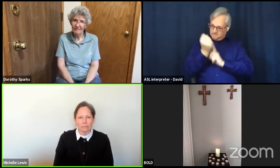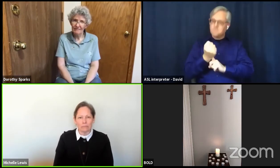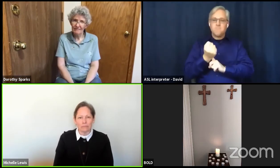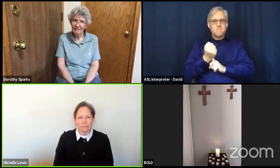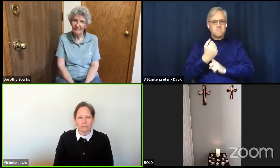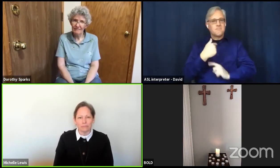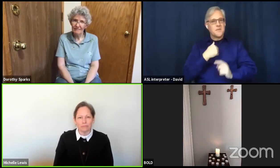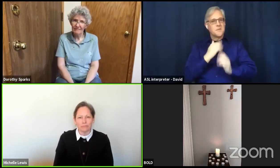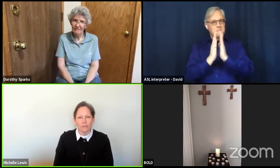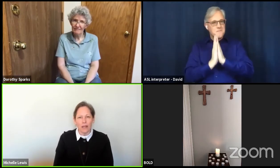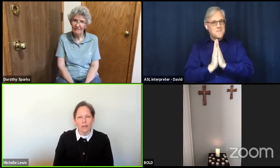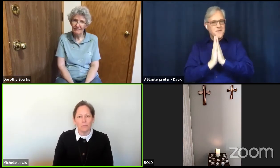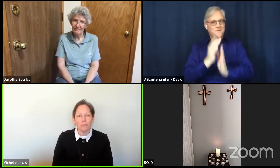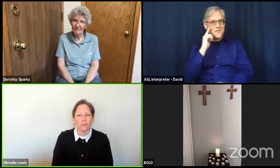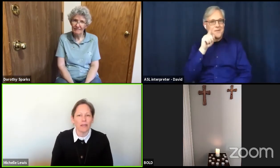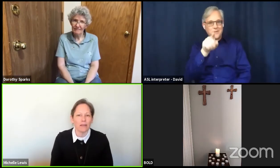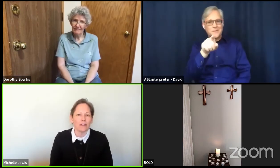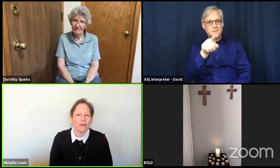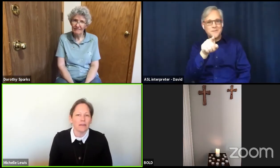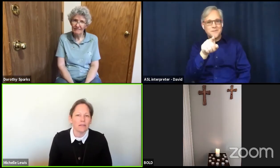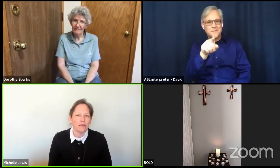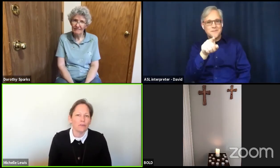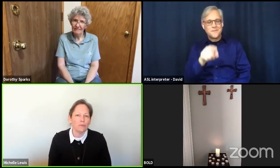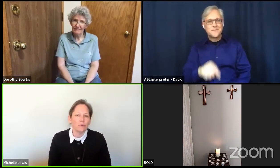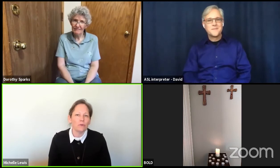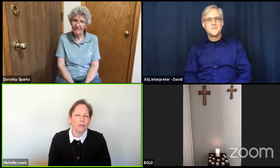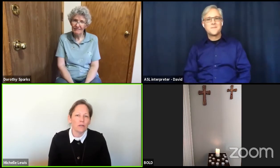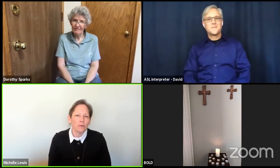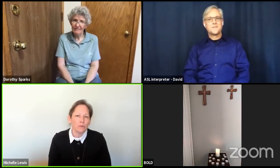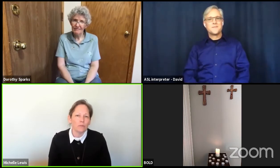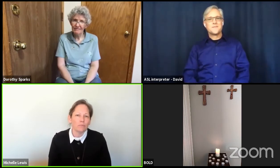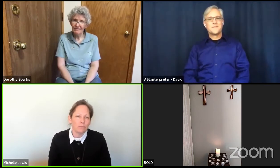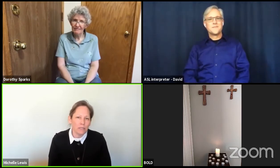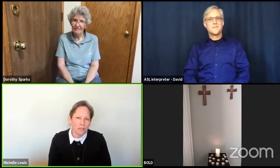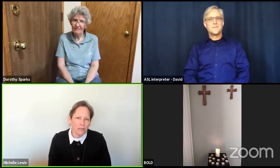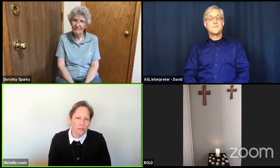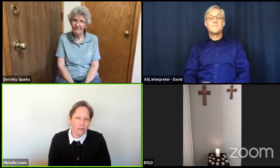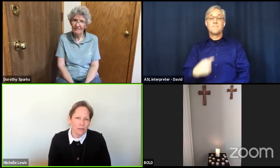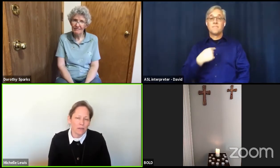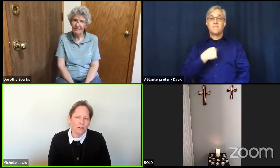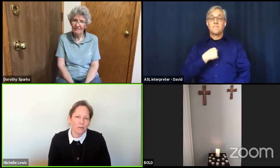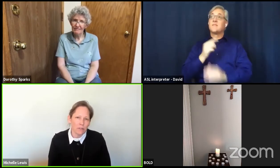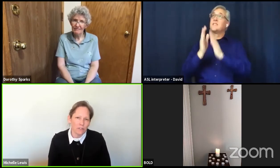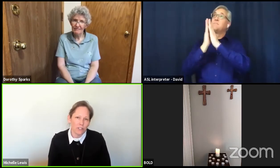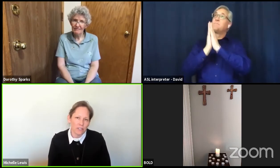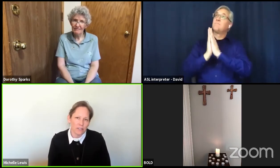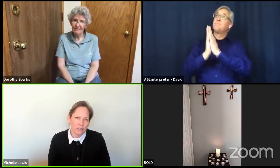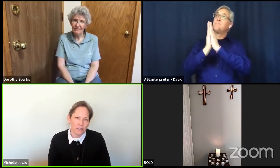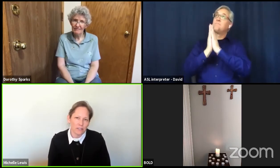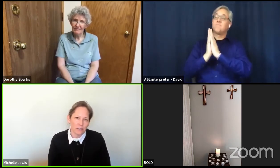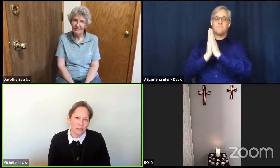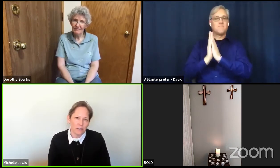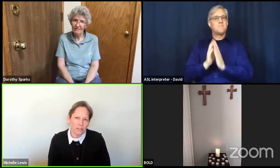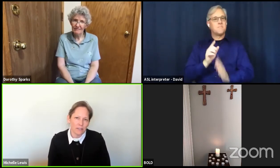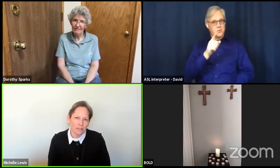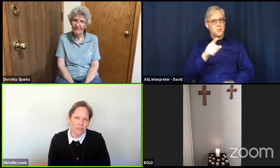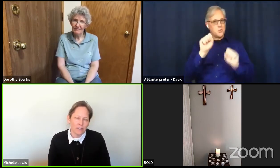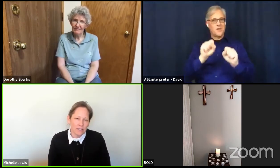i am praying that you will be with jesus take